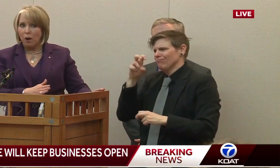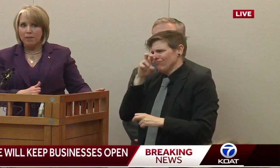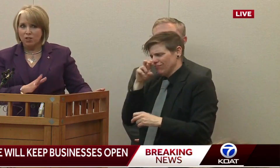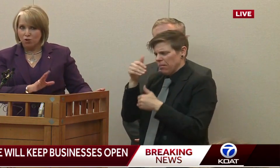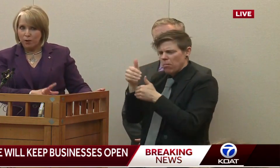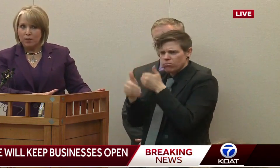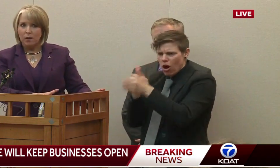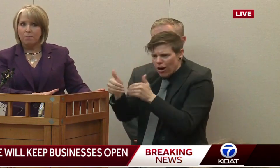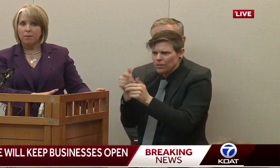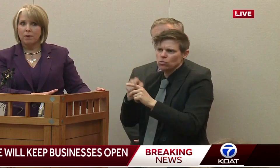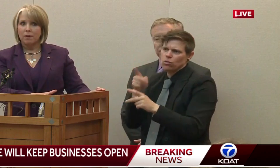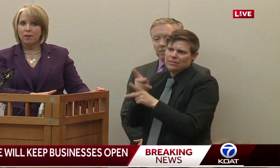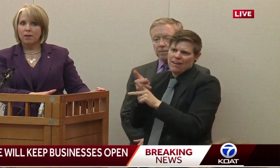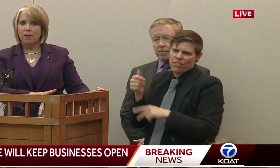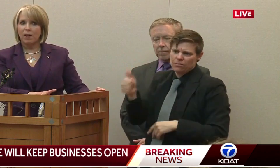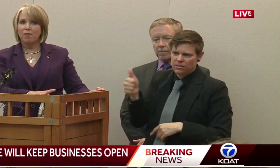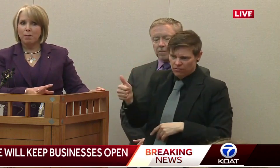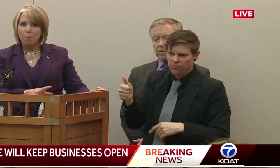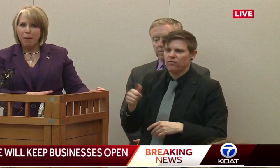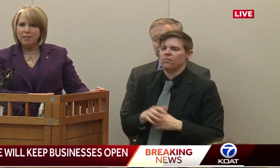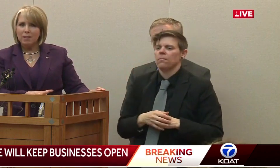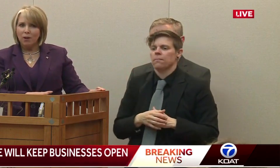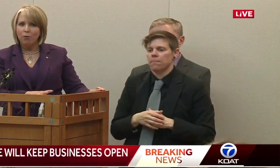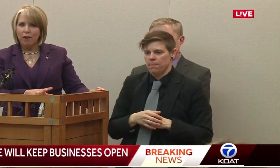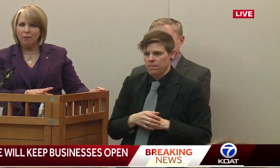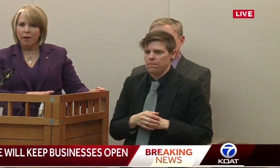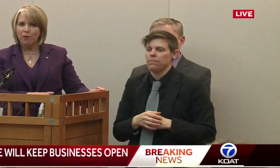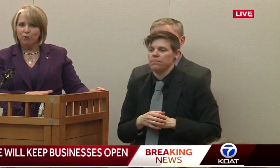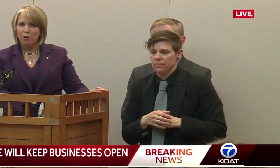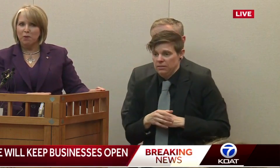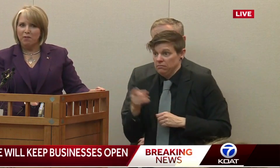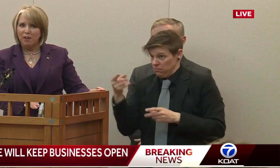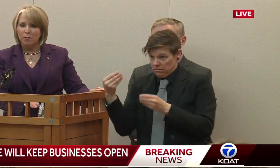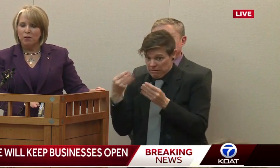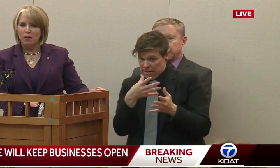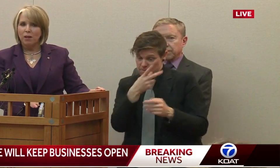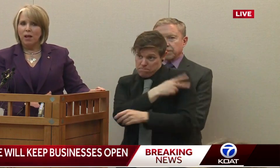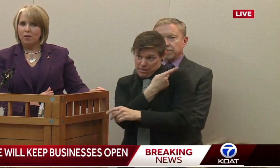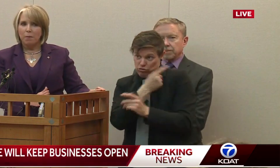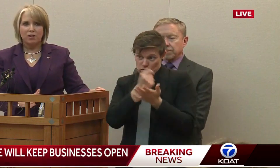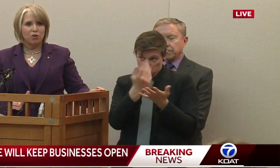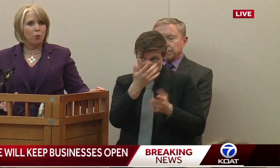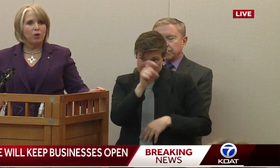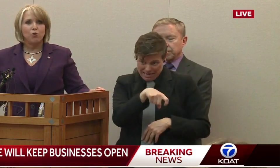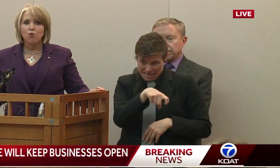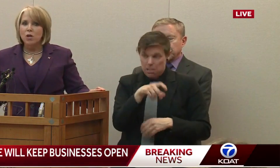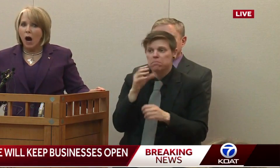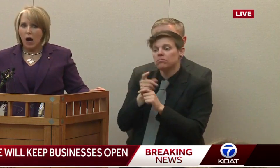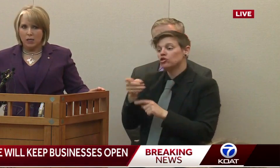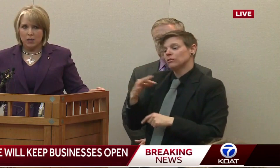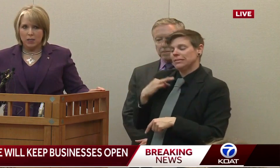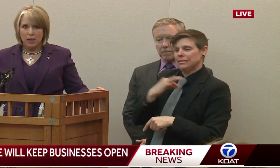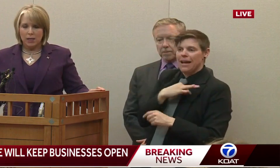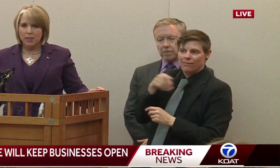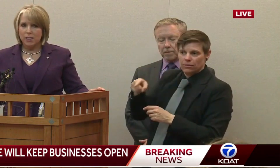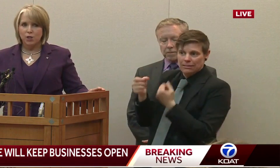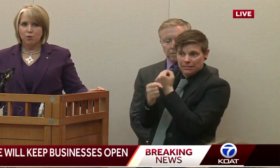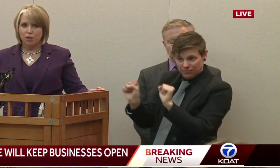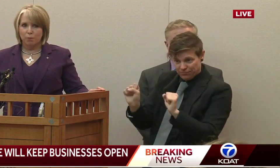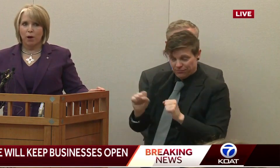Our job is to treat them, give them the best healthcare and medical treatment available, and to make sure that we do not